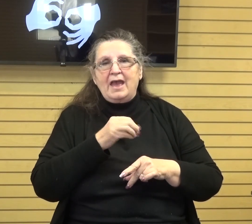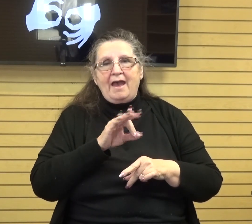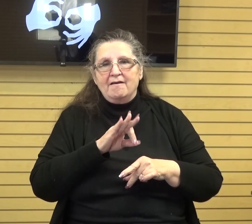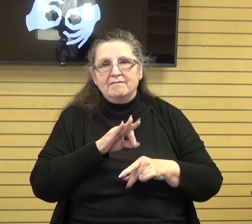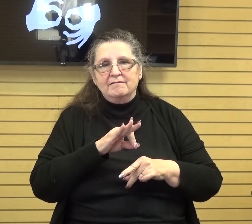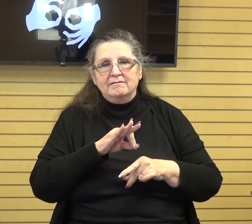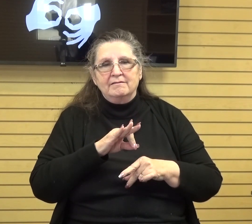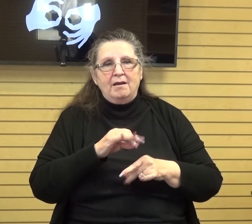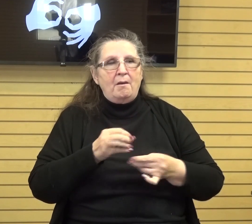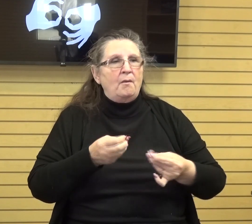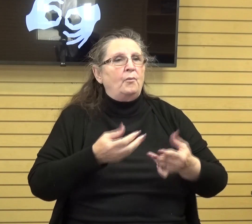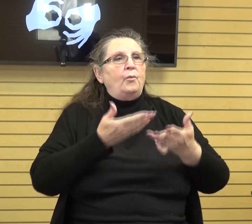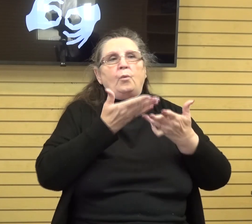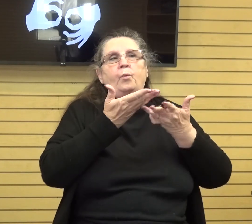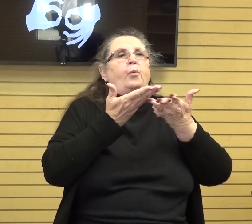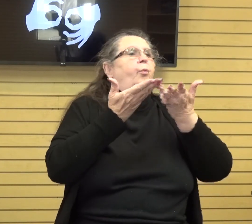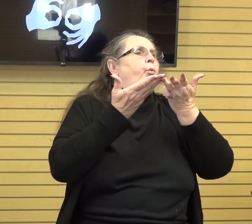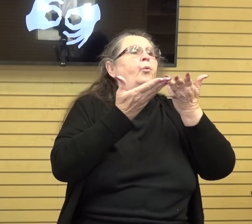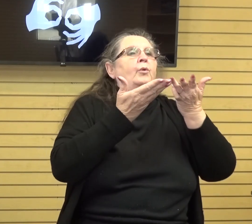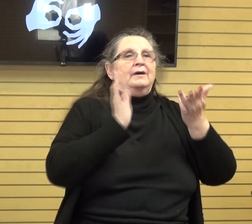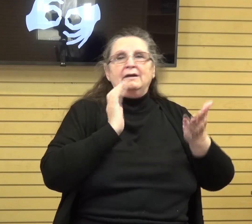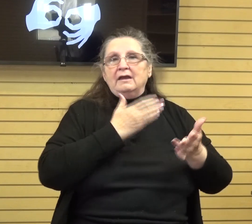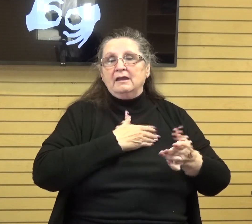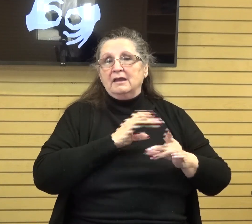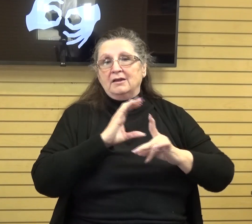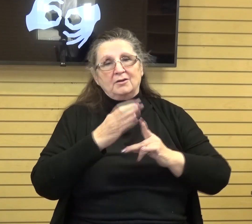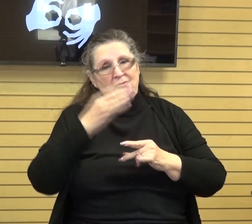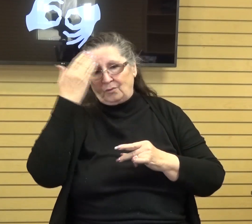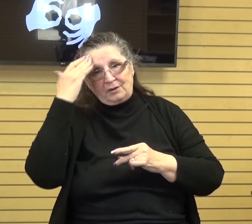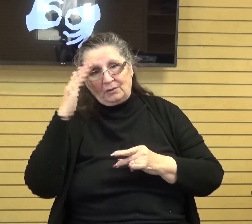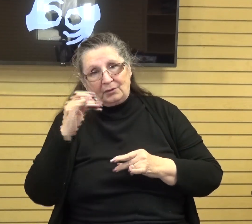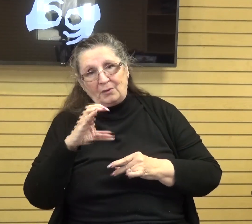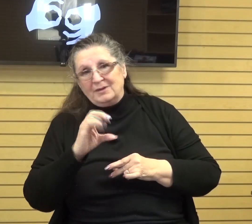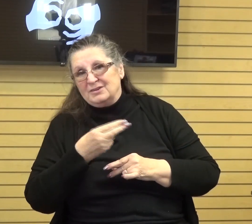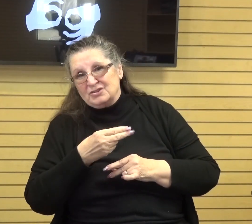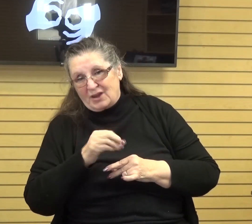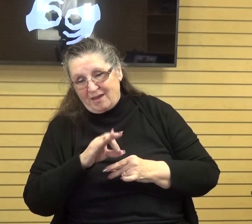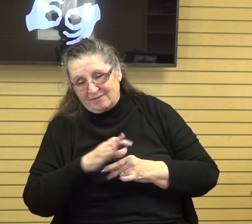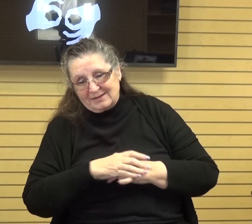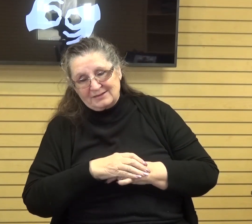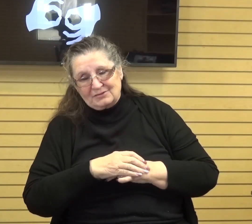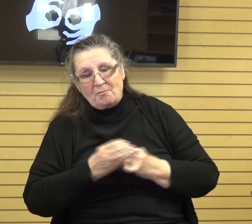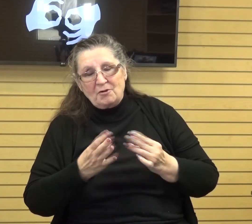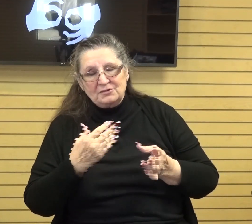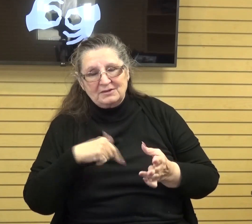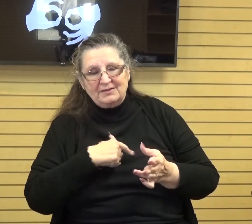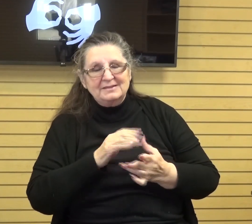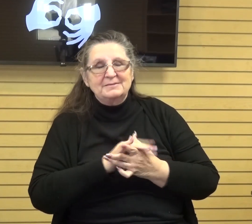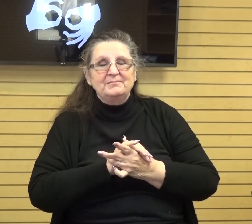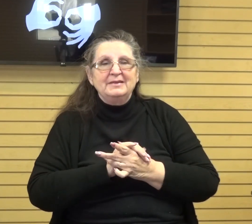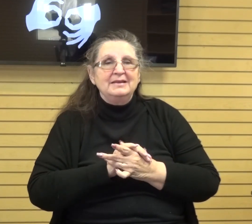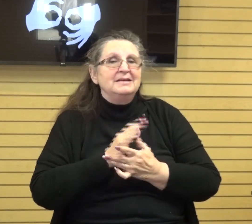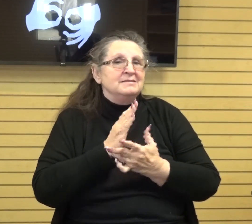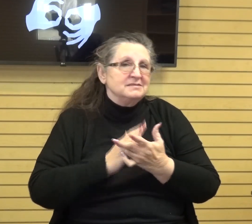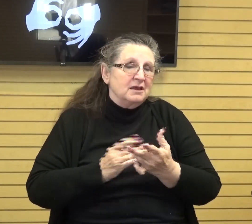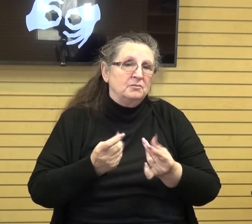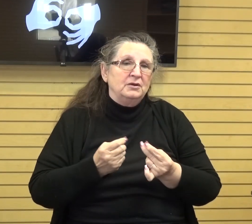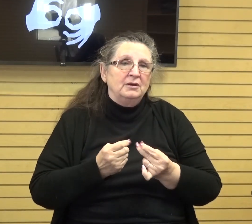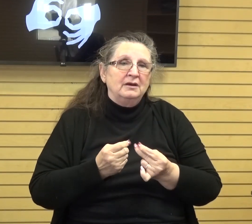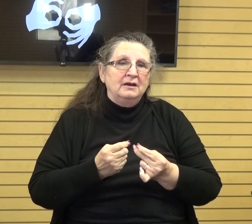um in our culture we don't know what chaff is most of us um some of us do it says which the wind drives